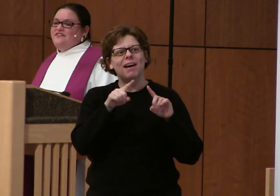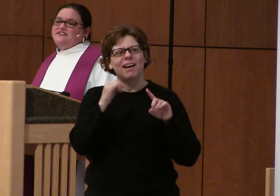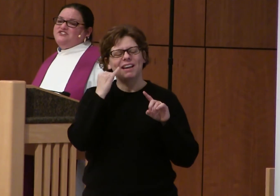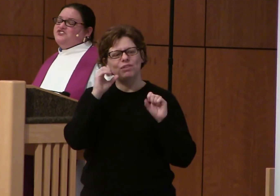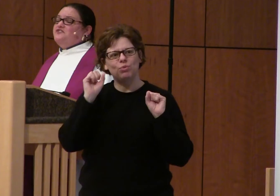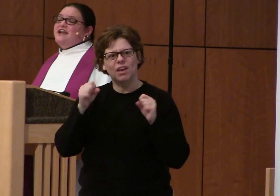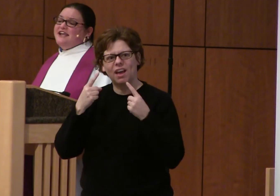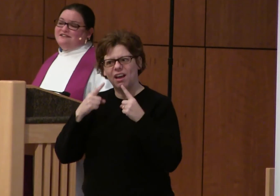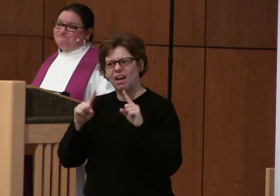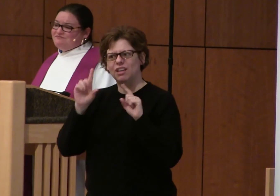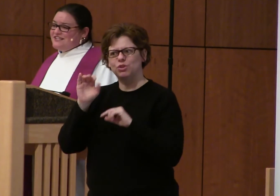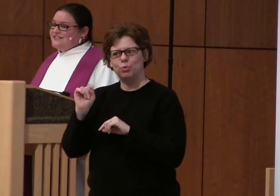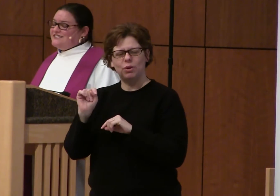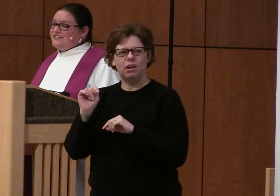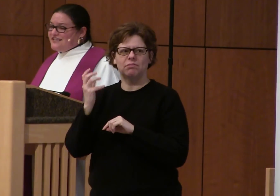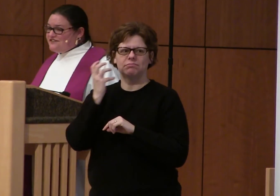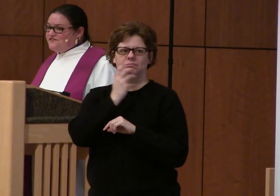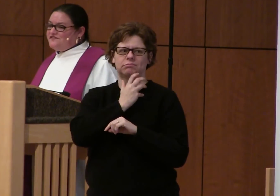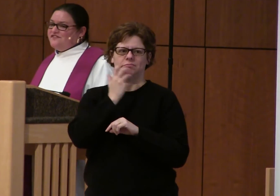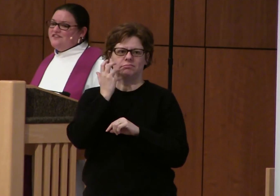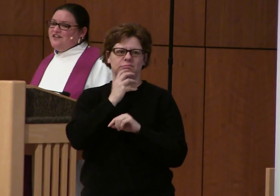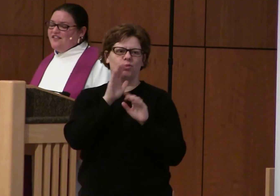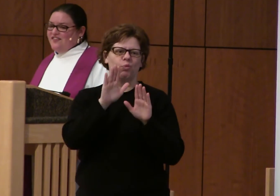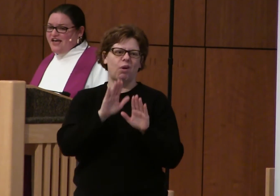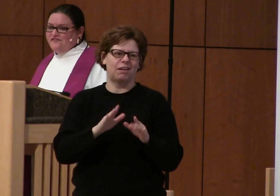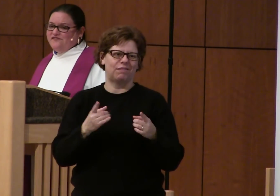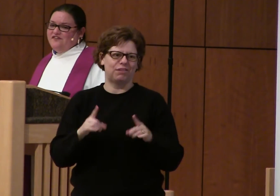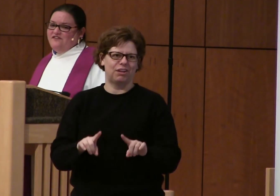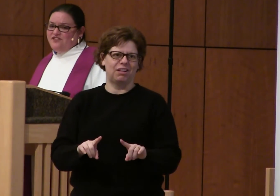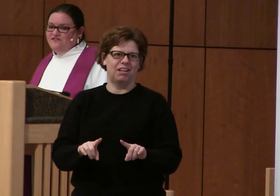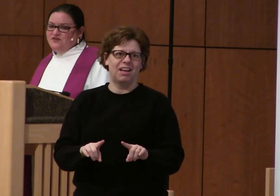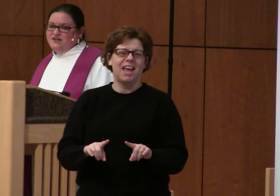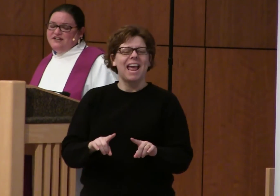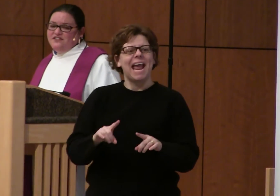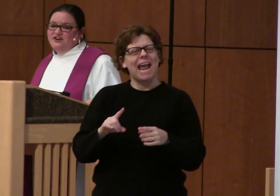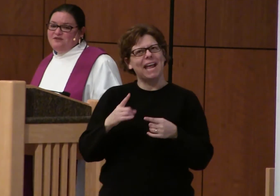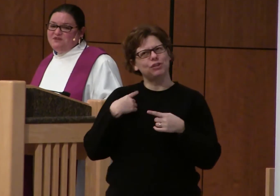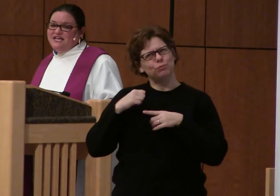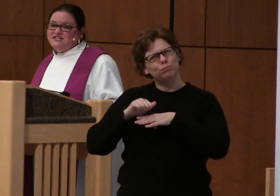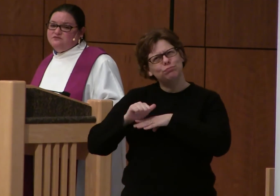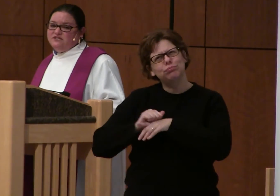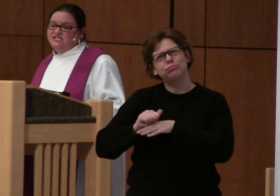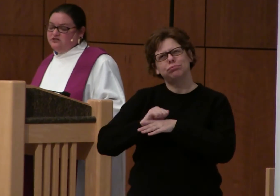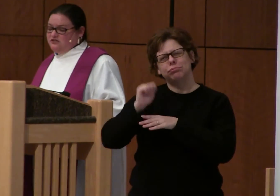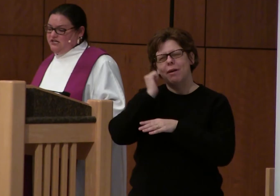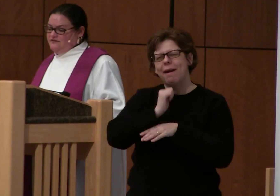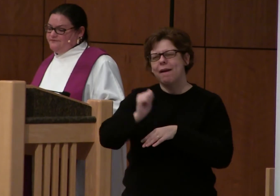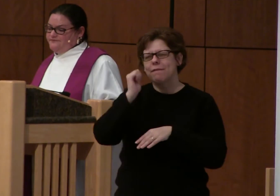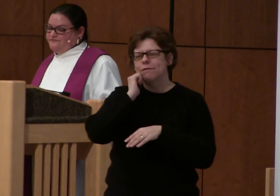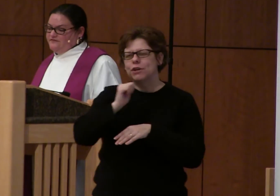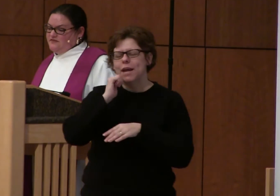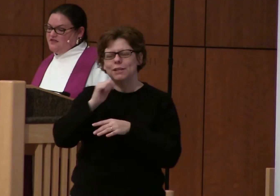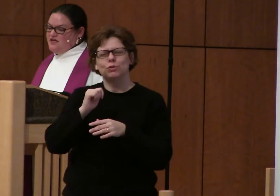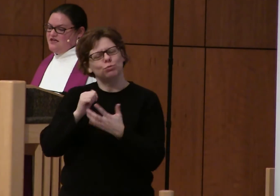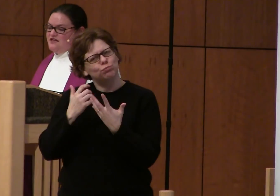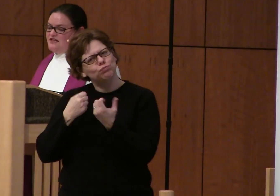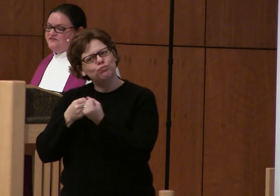And this training to live a life of loving one another, it begins really early.